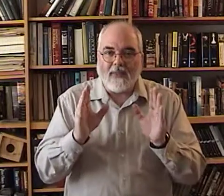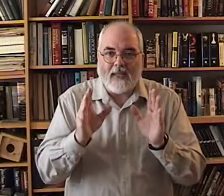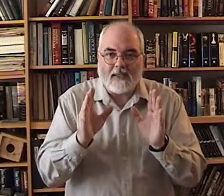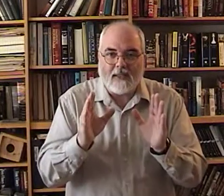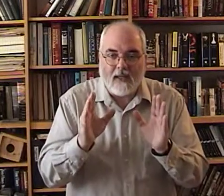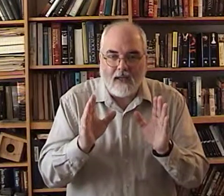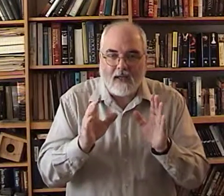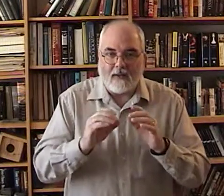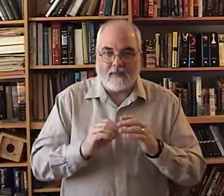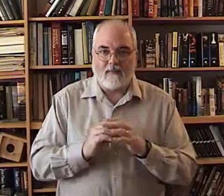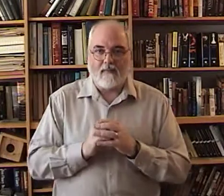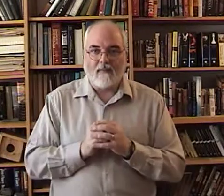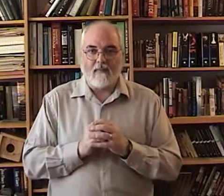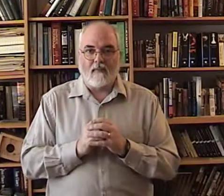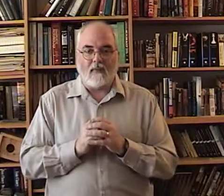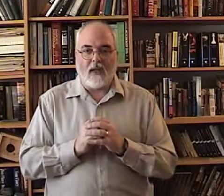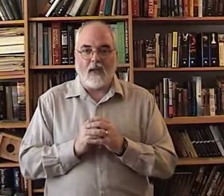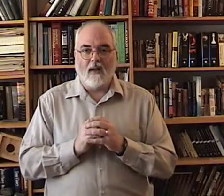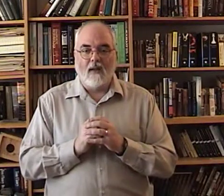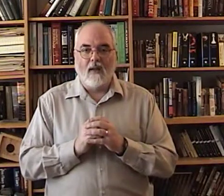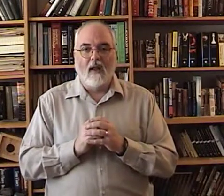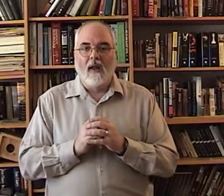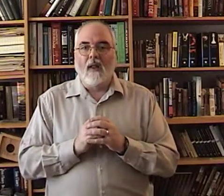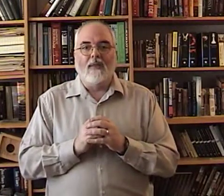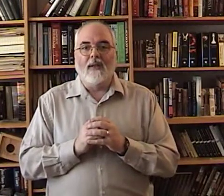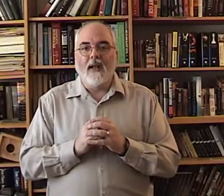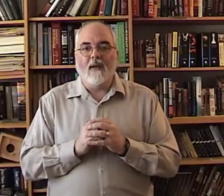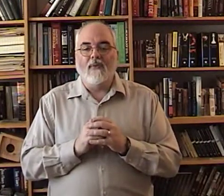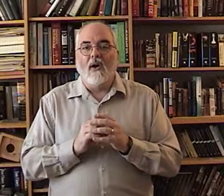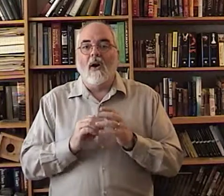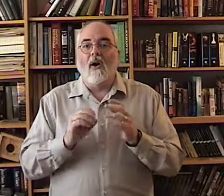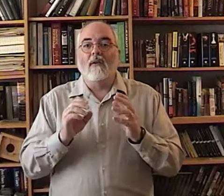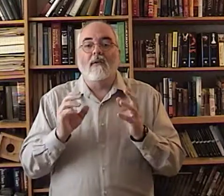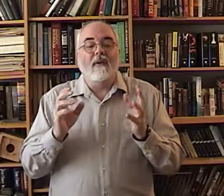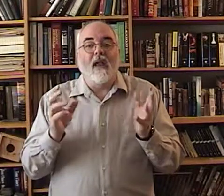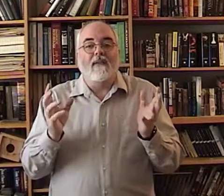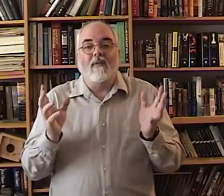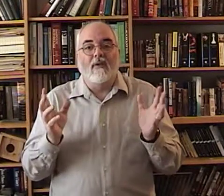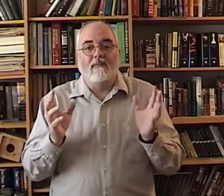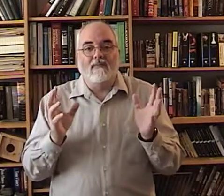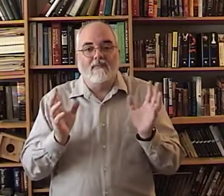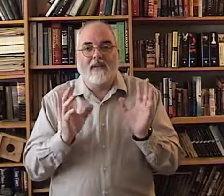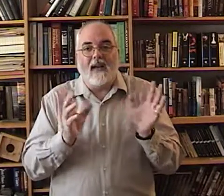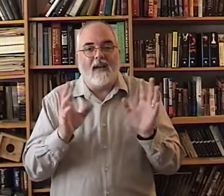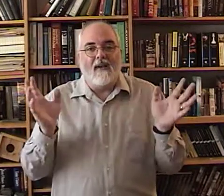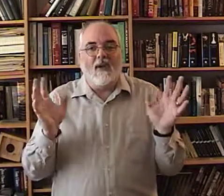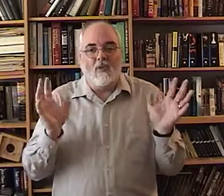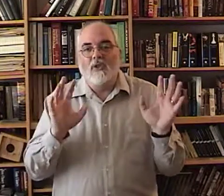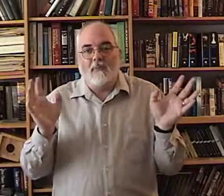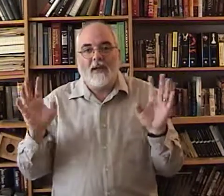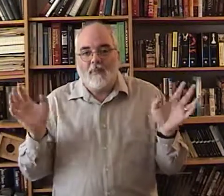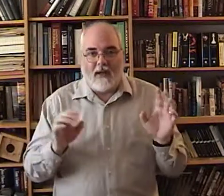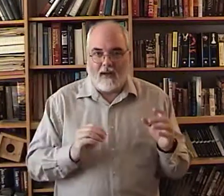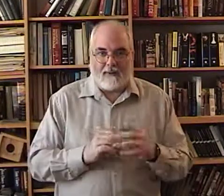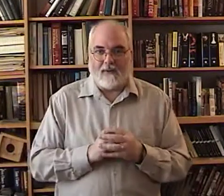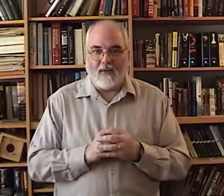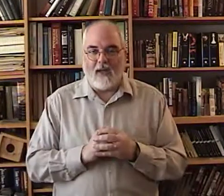that sink in okay the deaf are have never taken Evelyn Wood speed reading okay